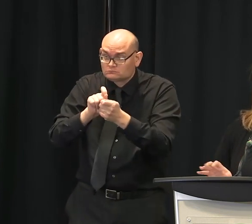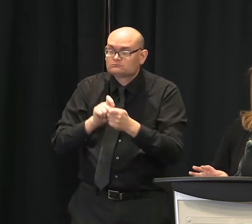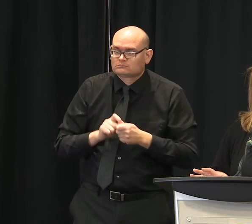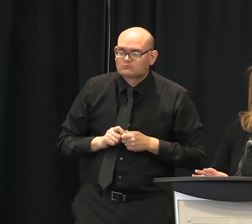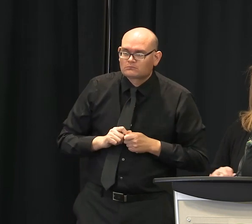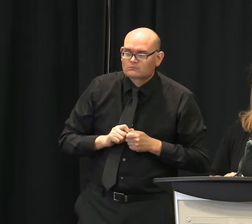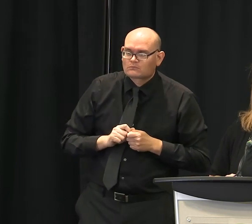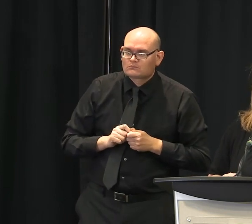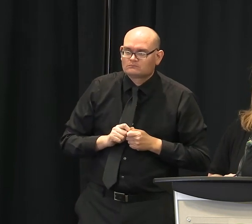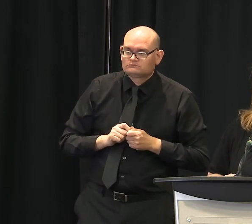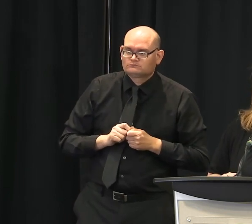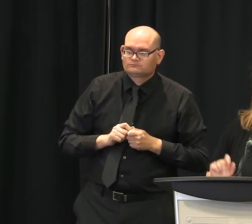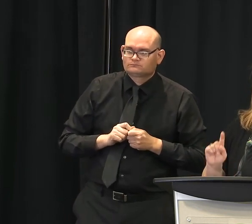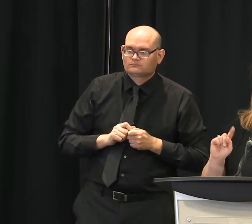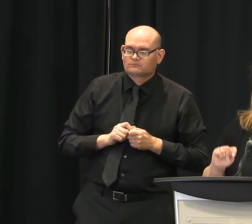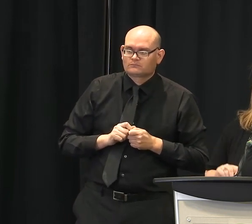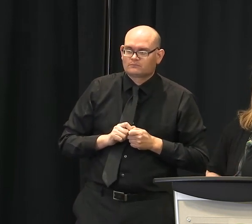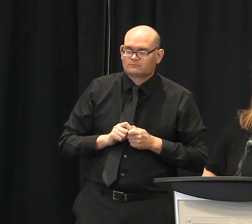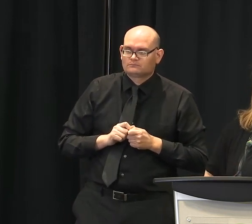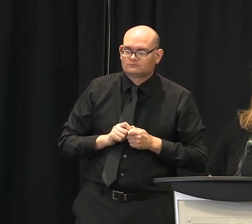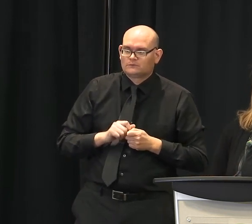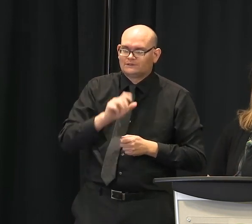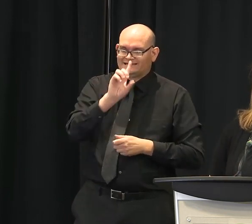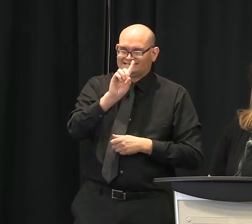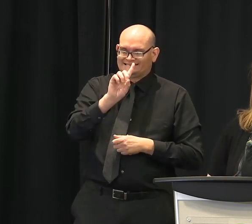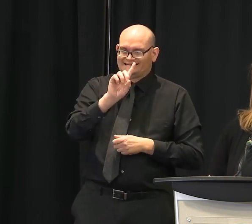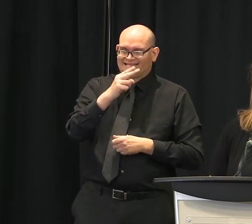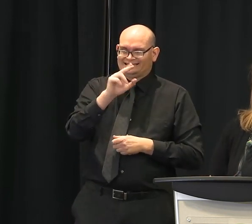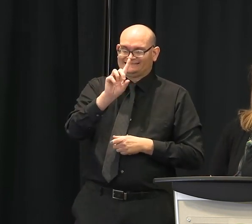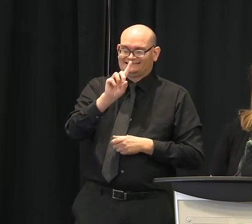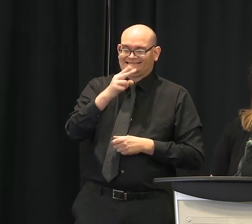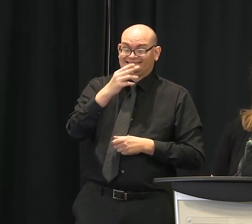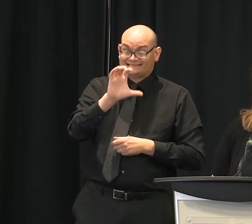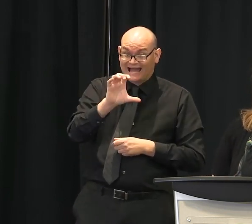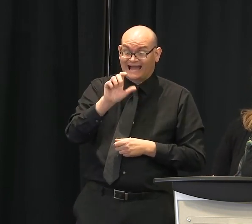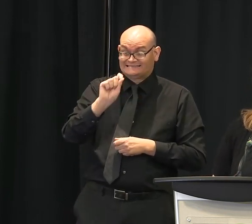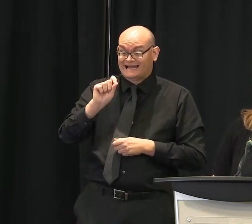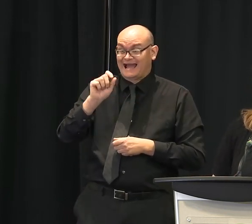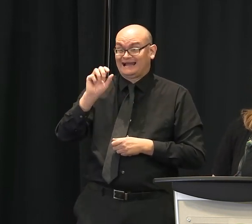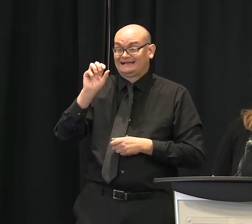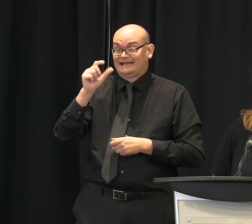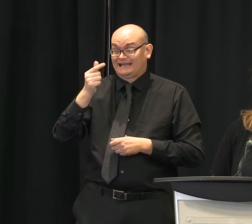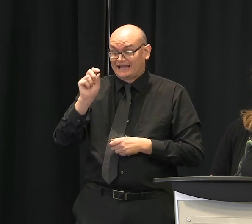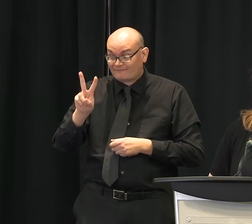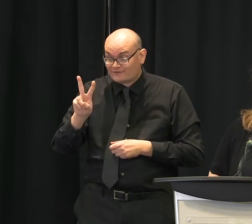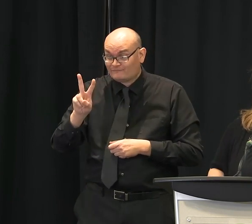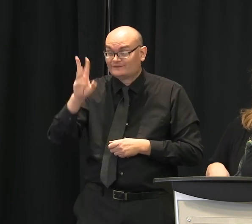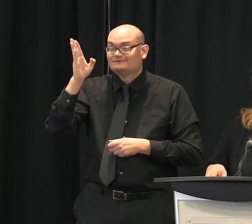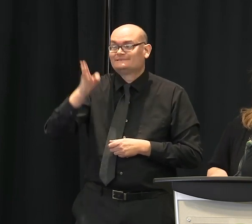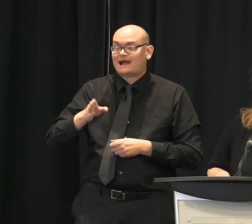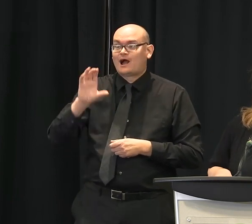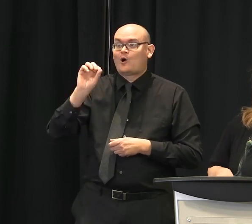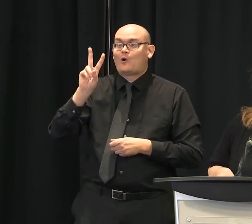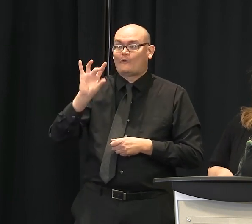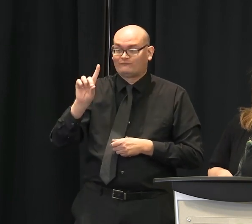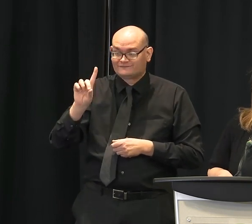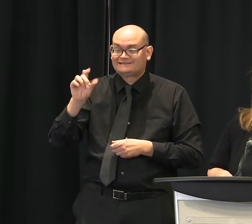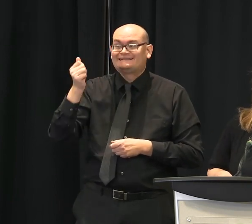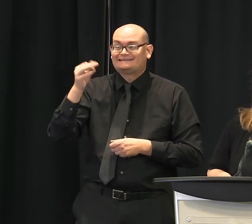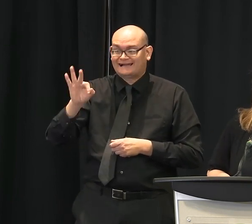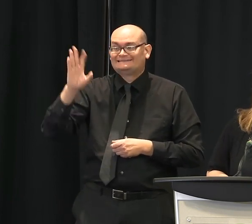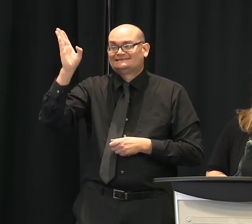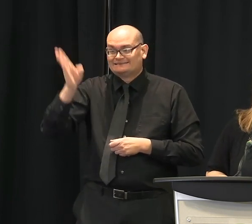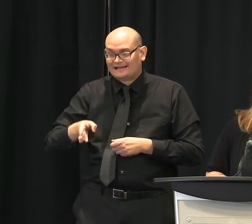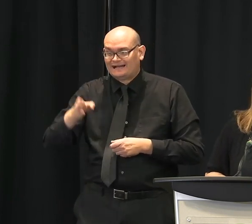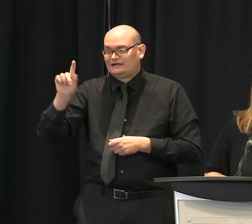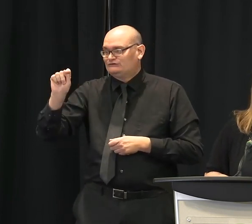-tracing. But I'm sure it's also linked off of our main DHEC COVID-19 webpage as well. And with that, I